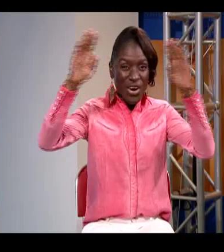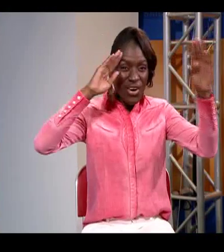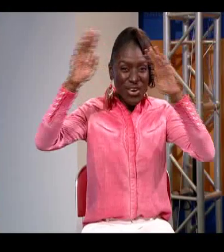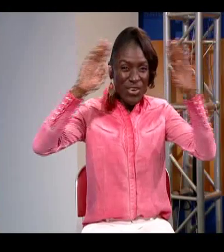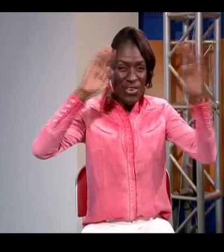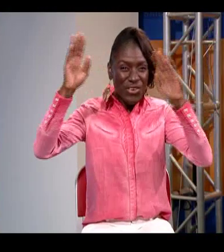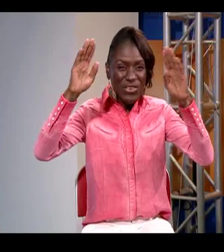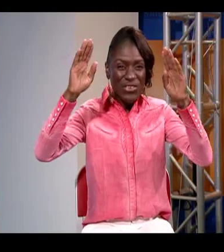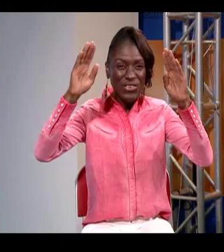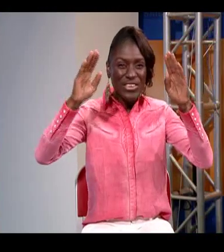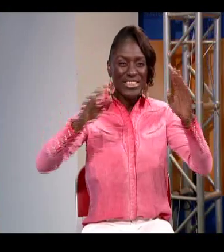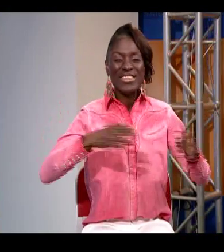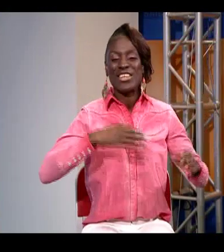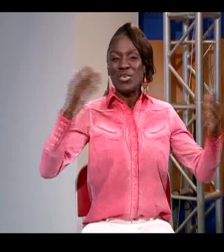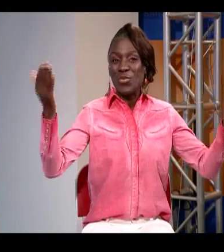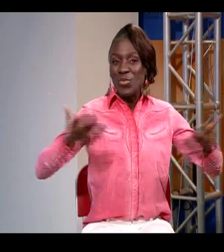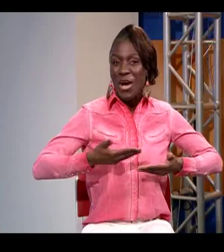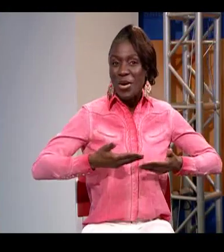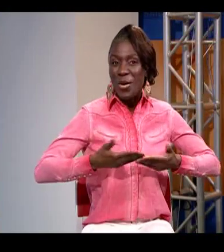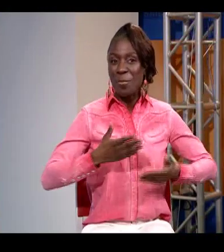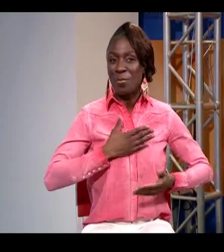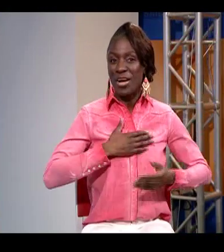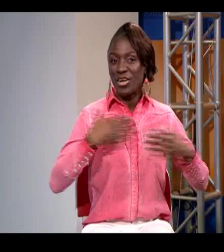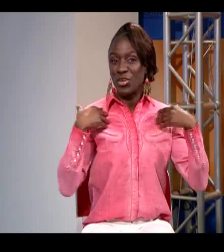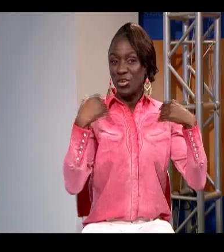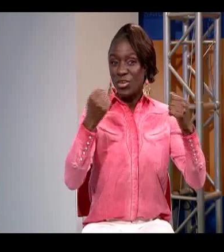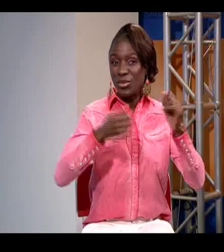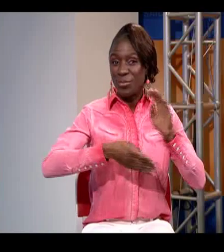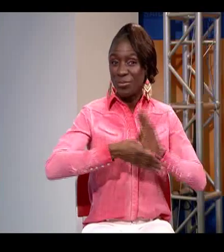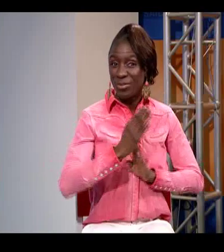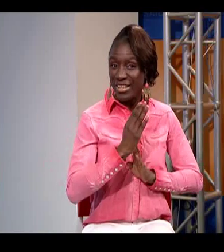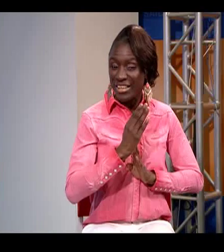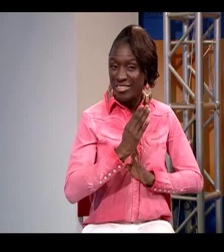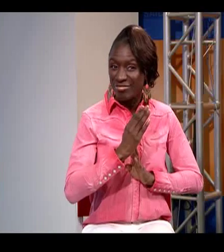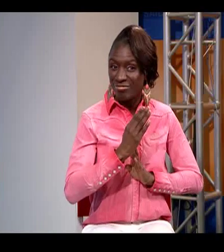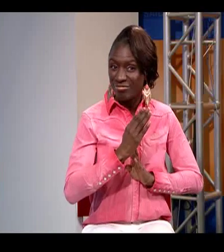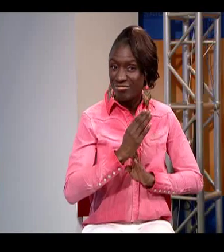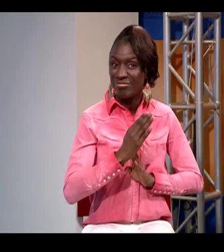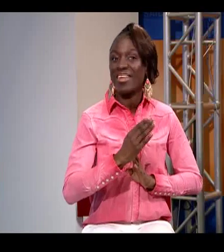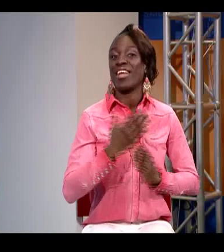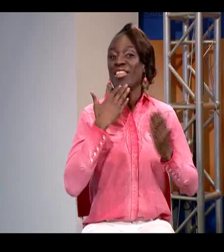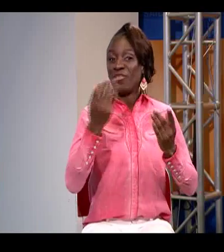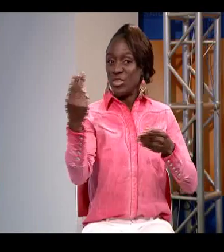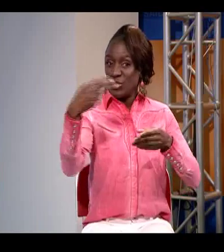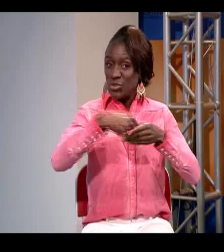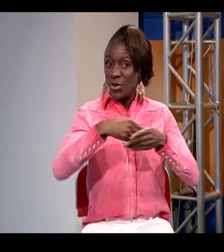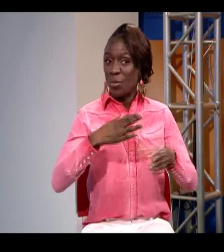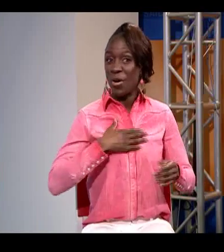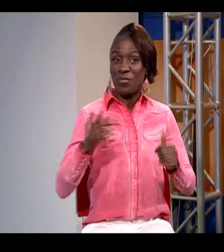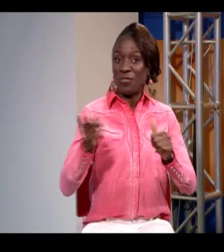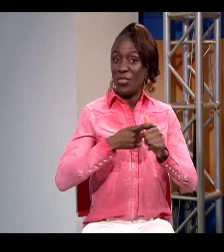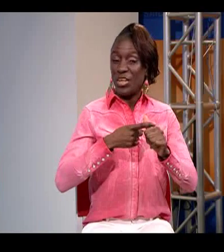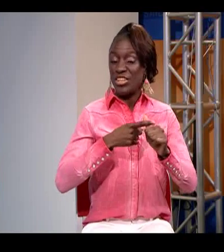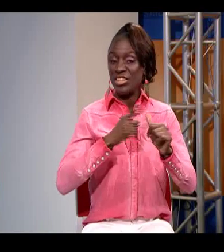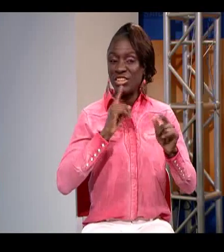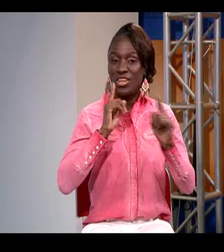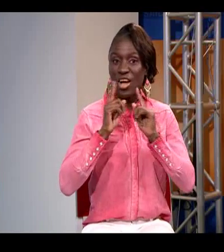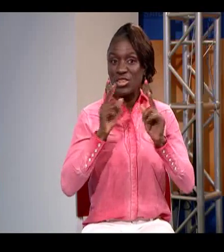Hello everyone, welcome to Courage Bacchus, thank you for joining my first